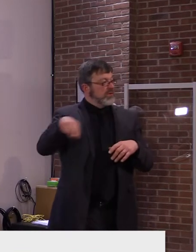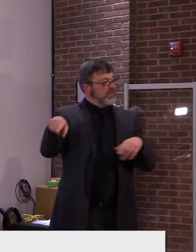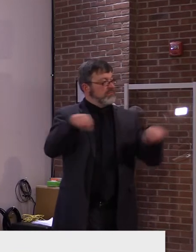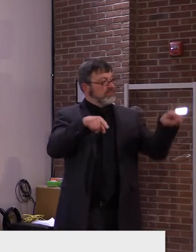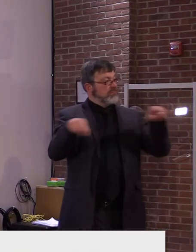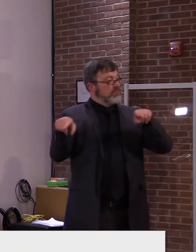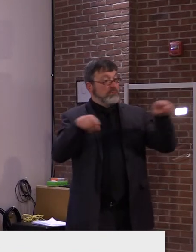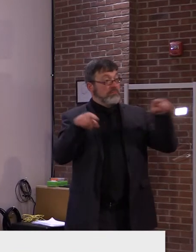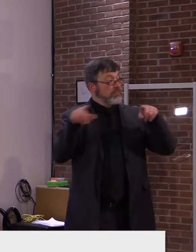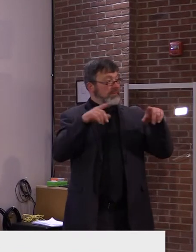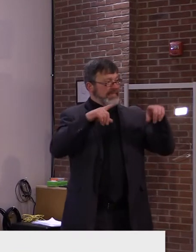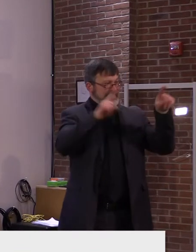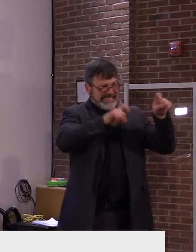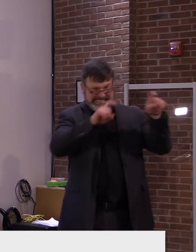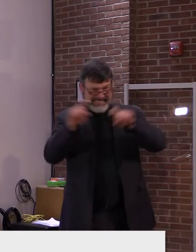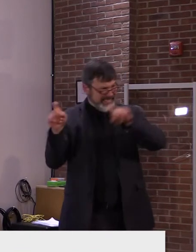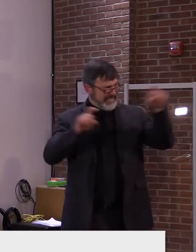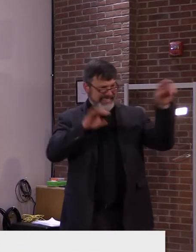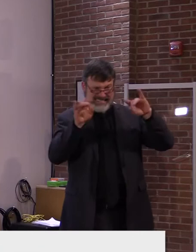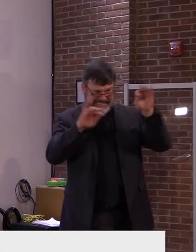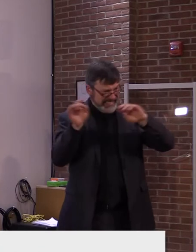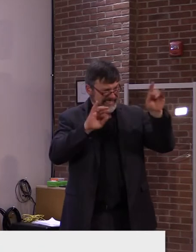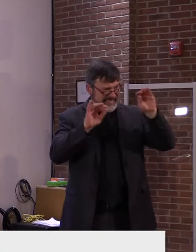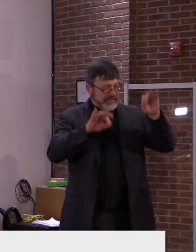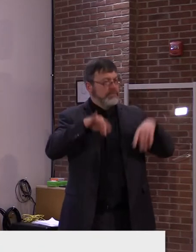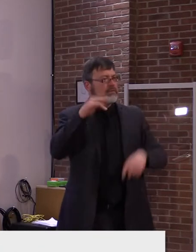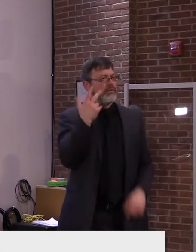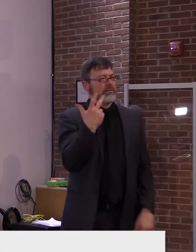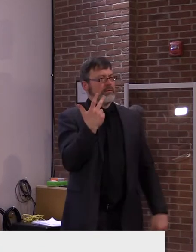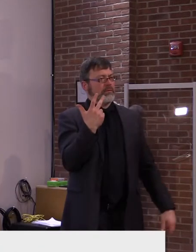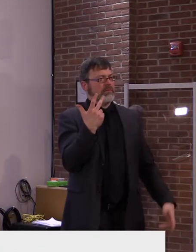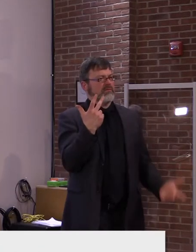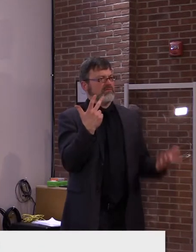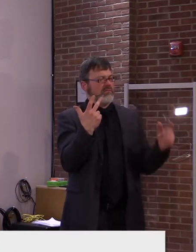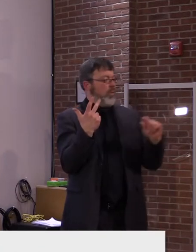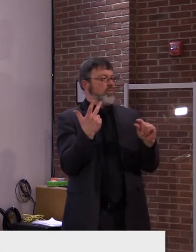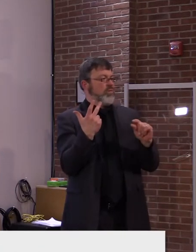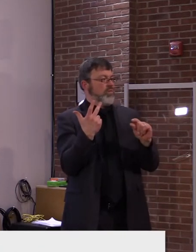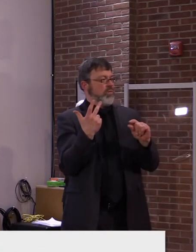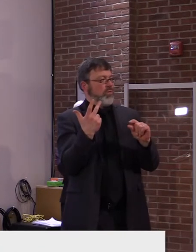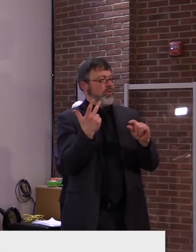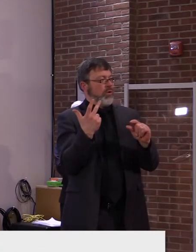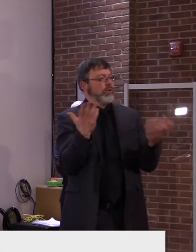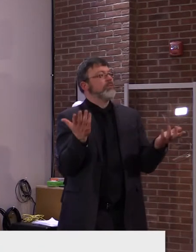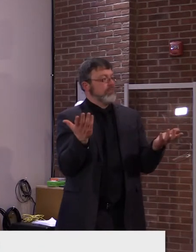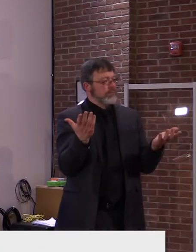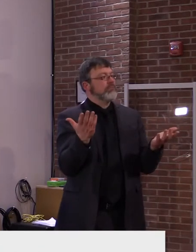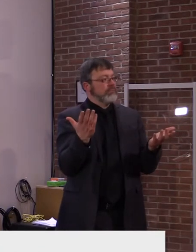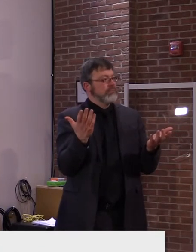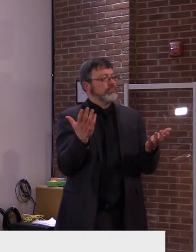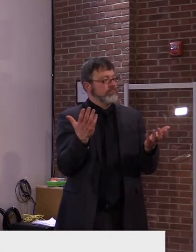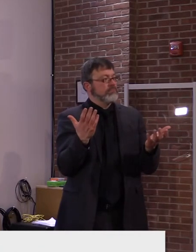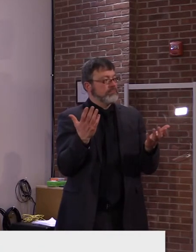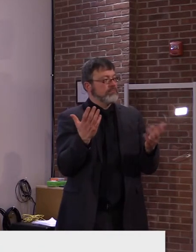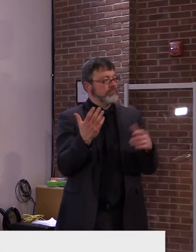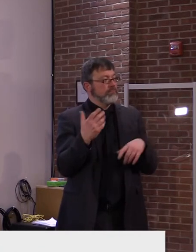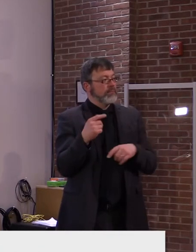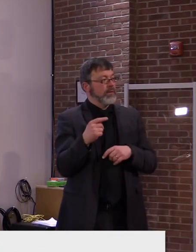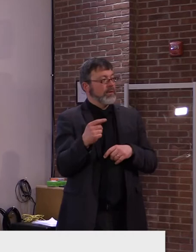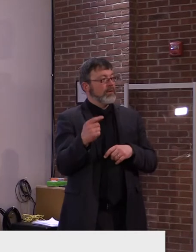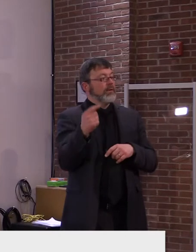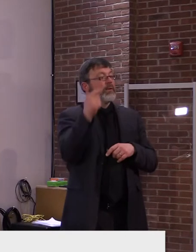Keep in mind, antigen results need to be confirmed with a PCR. Now, keep in mind, we don't want to draw